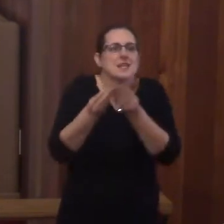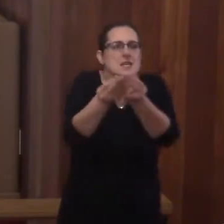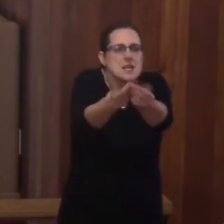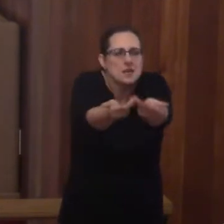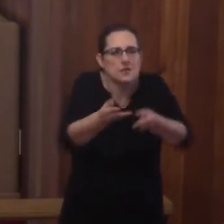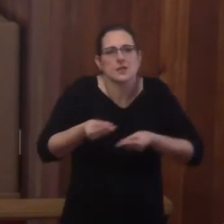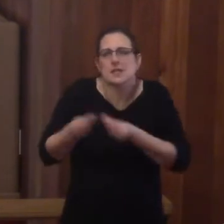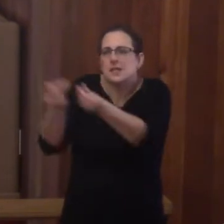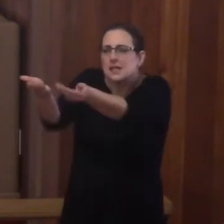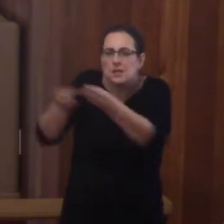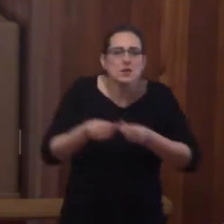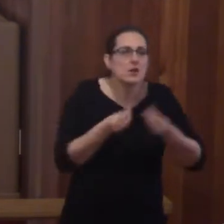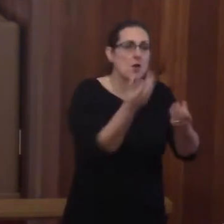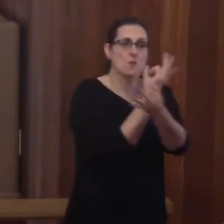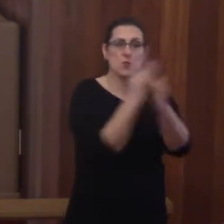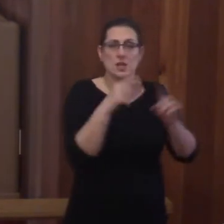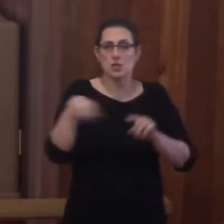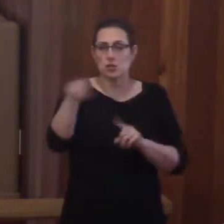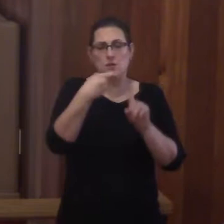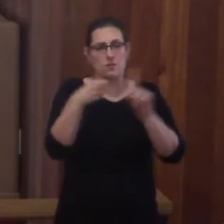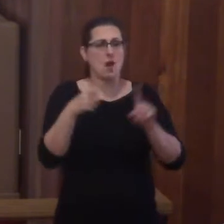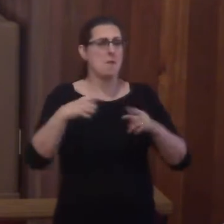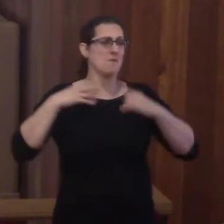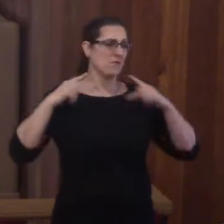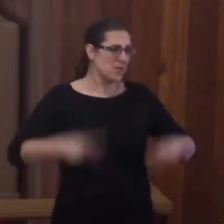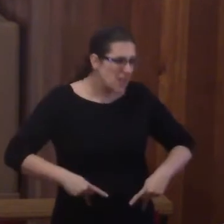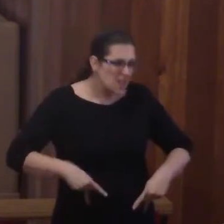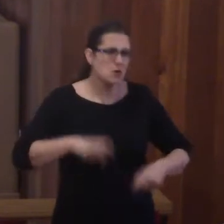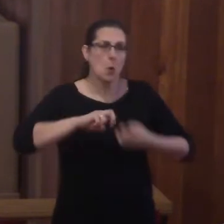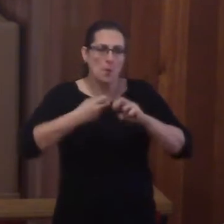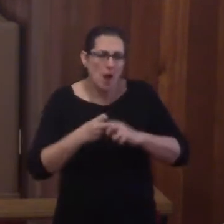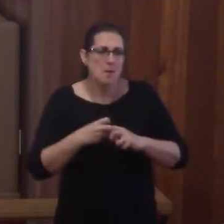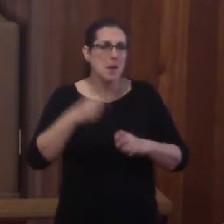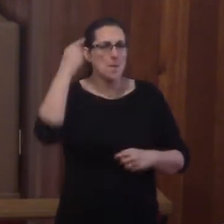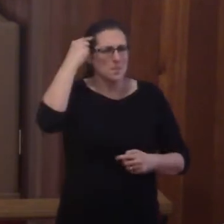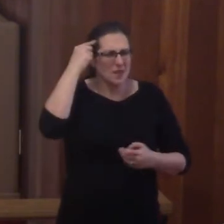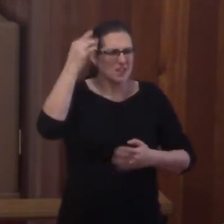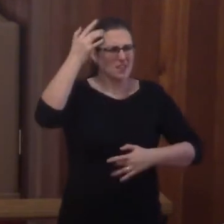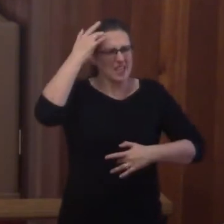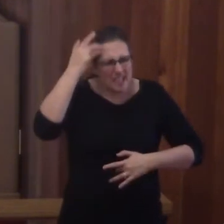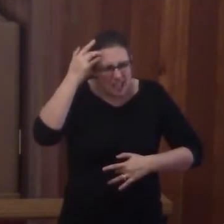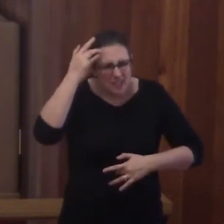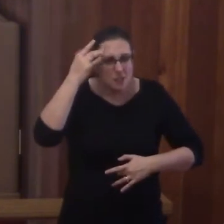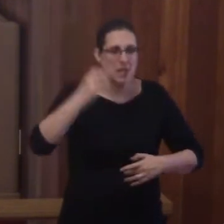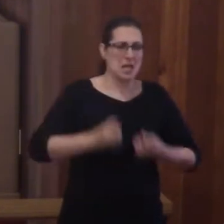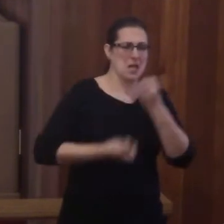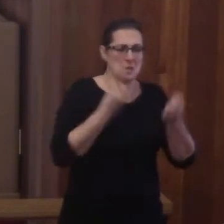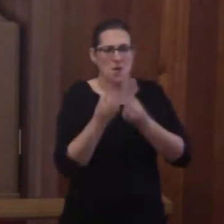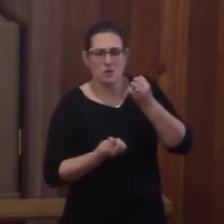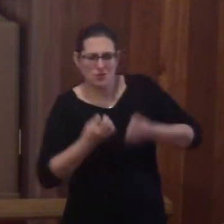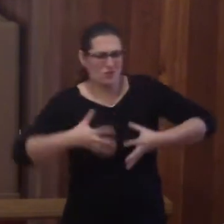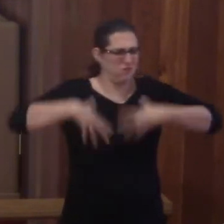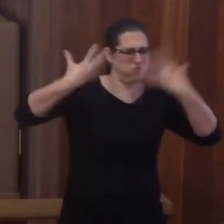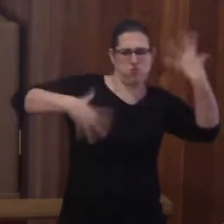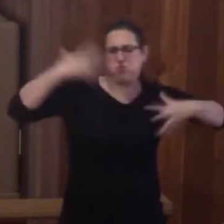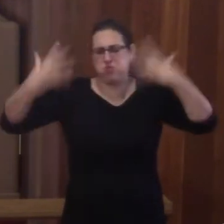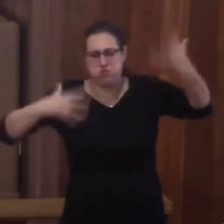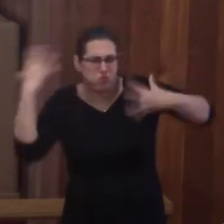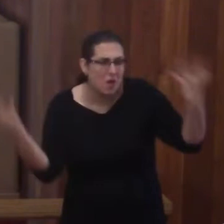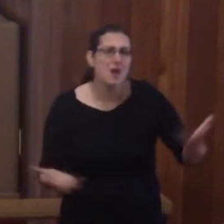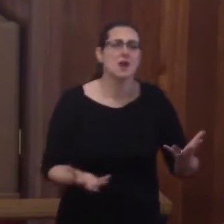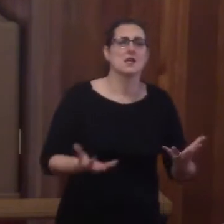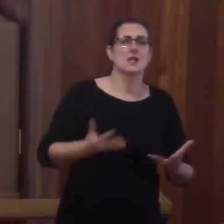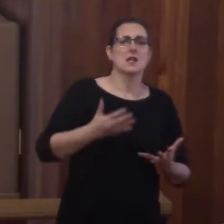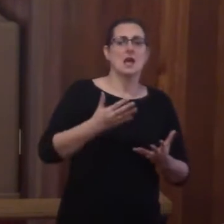means of grace, frees you from physical problems, mental ills, emotional chaos, economic burdens, and above